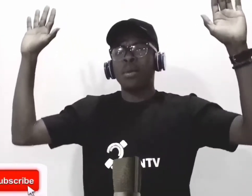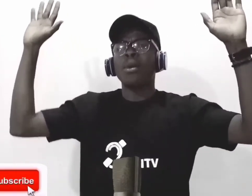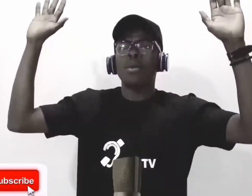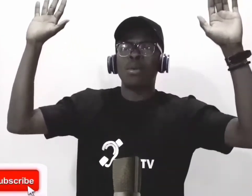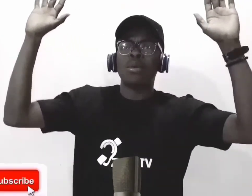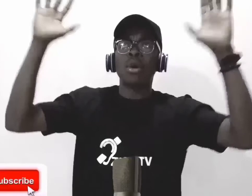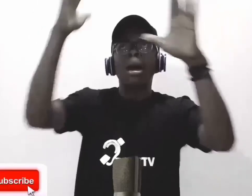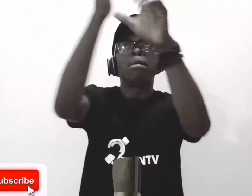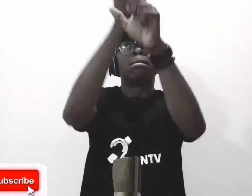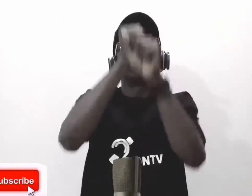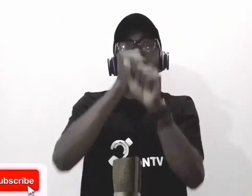nadia